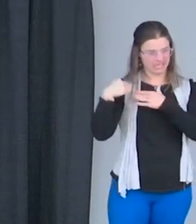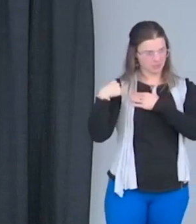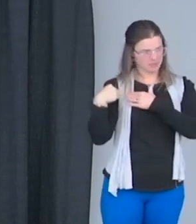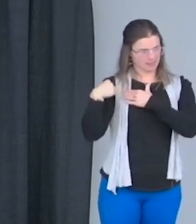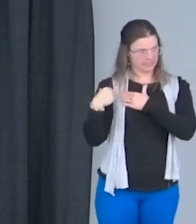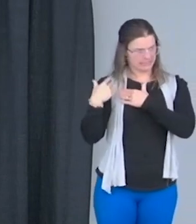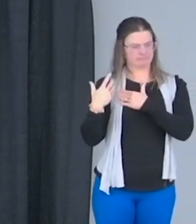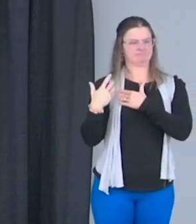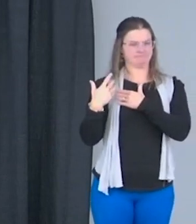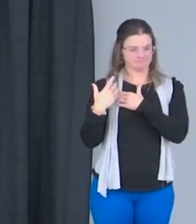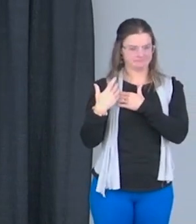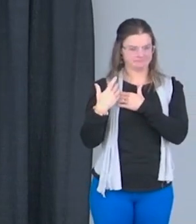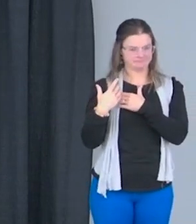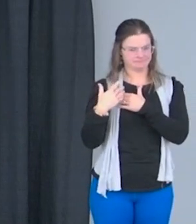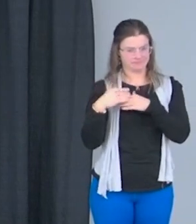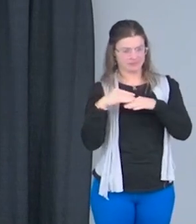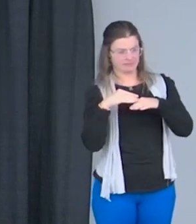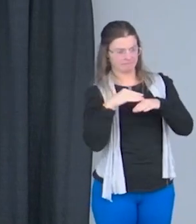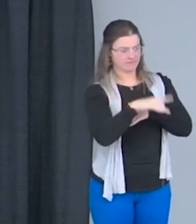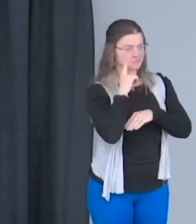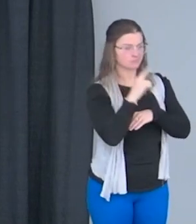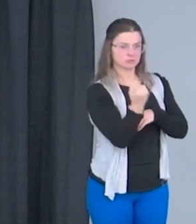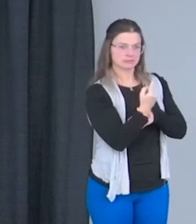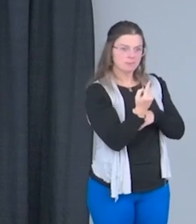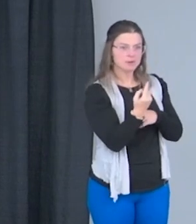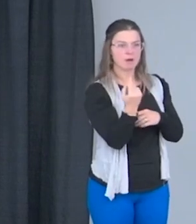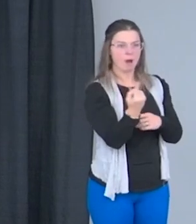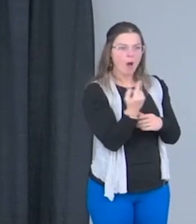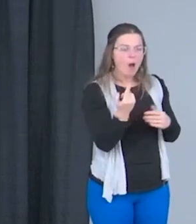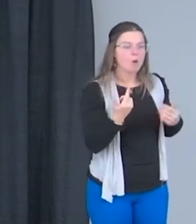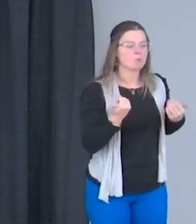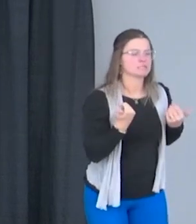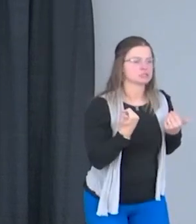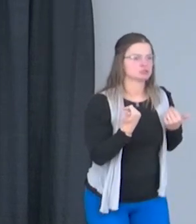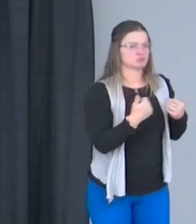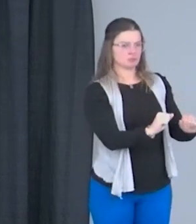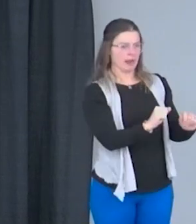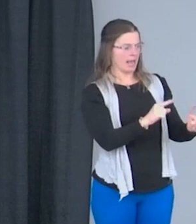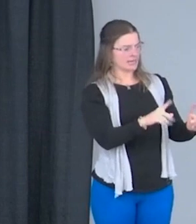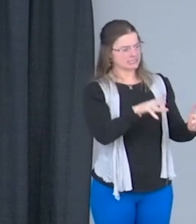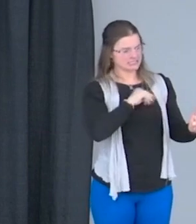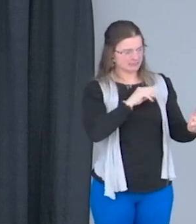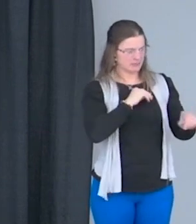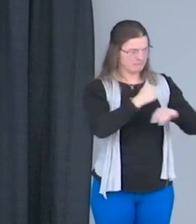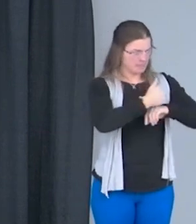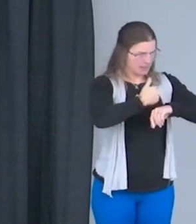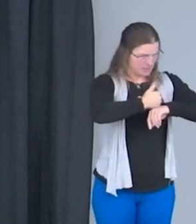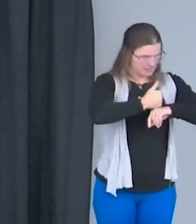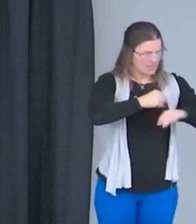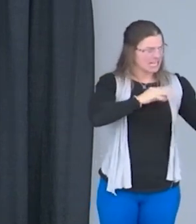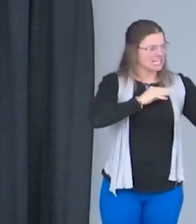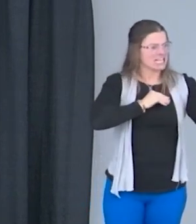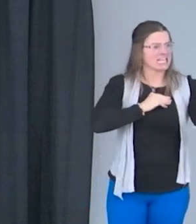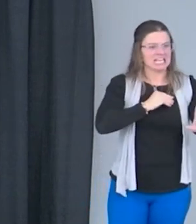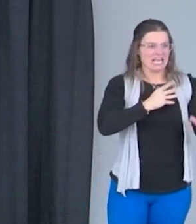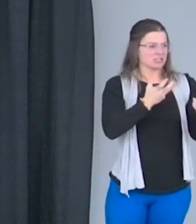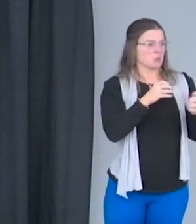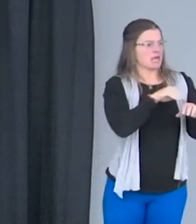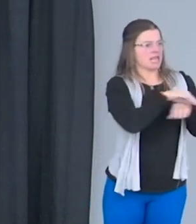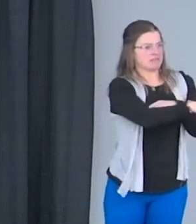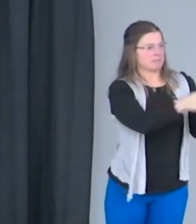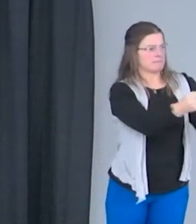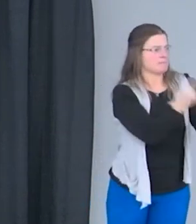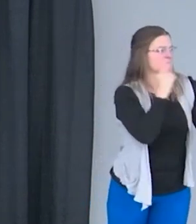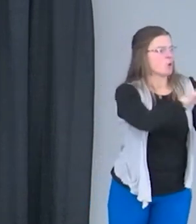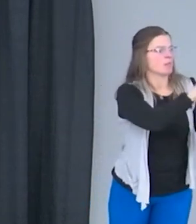advice would you give to a person that always tries to take the blame for everything to lessen pain for others?